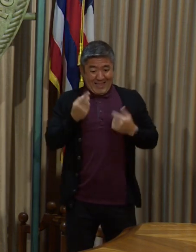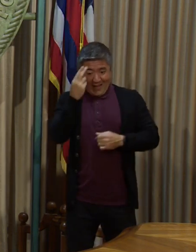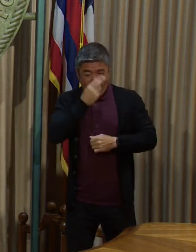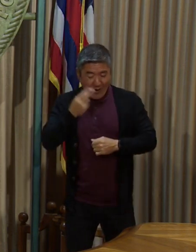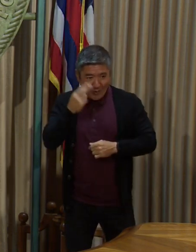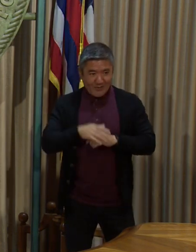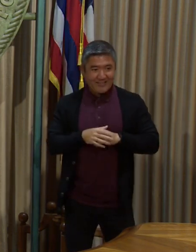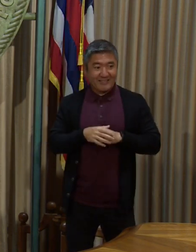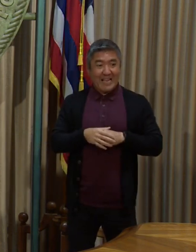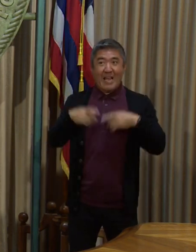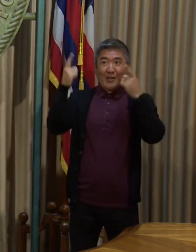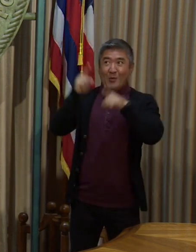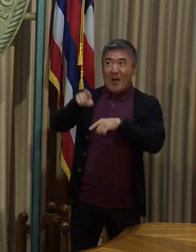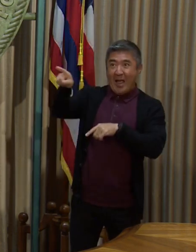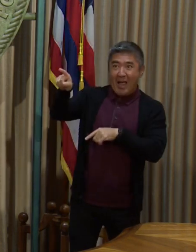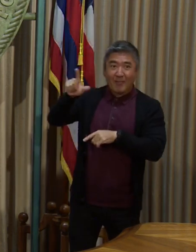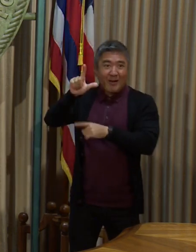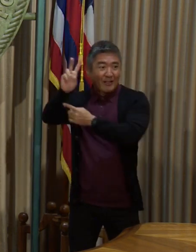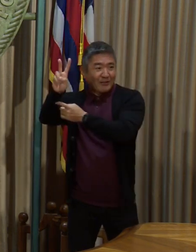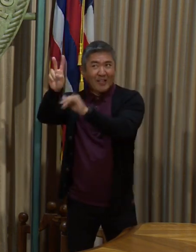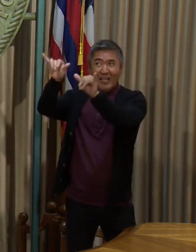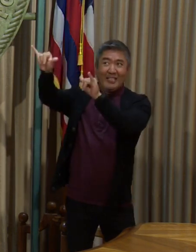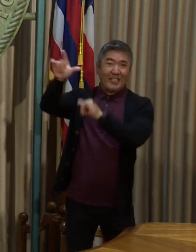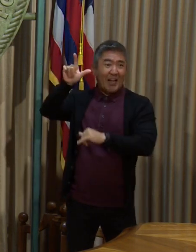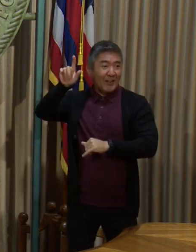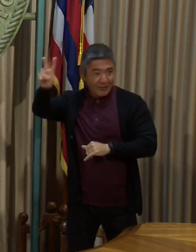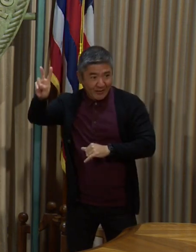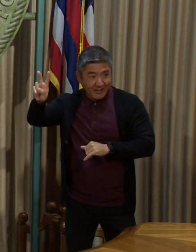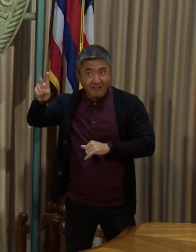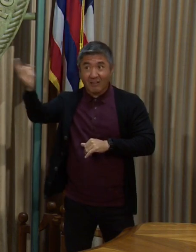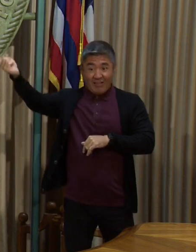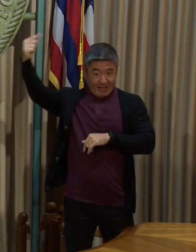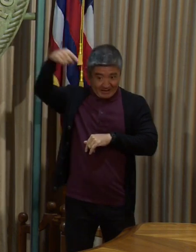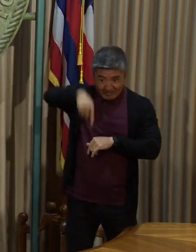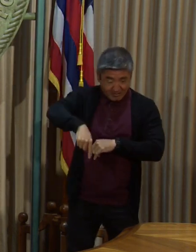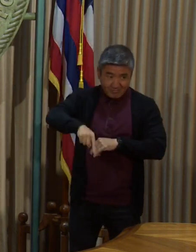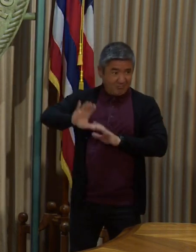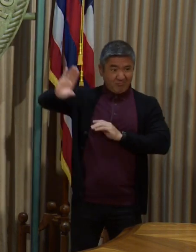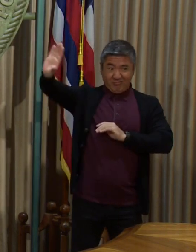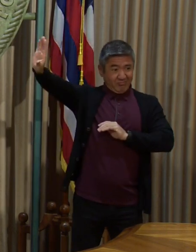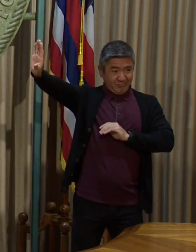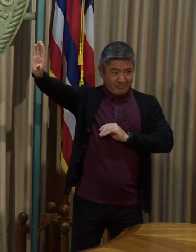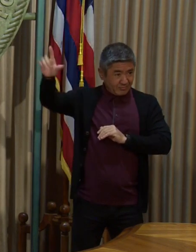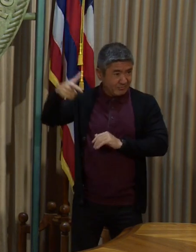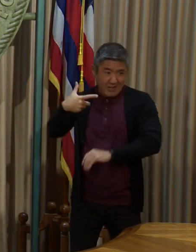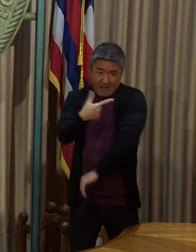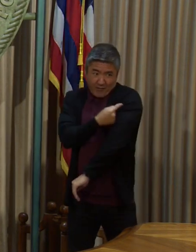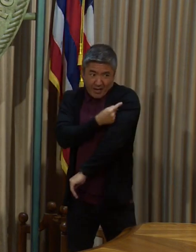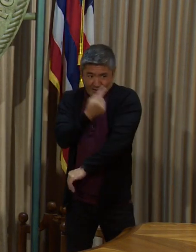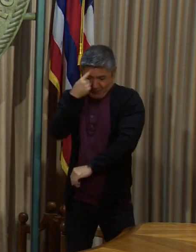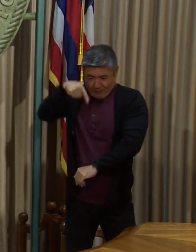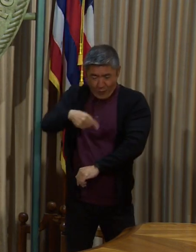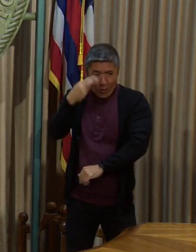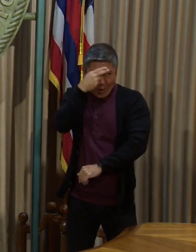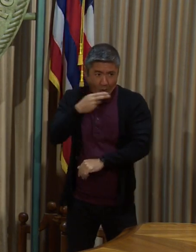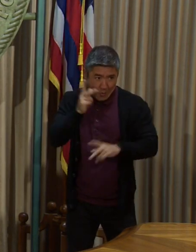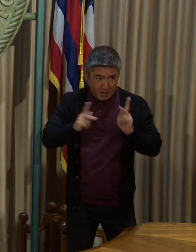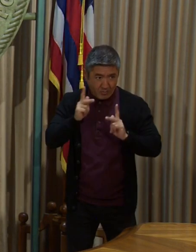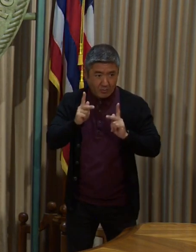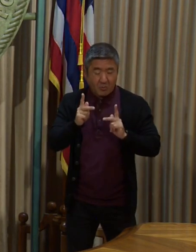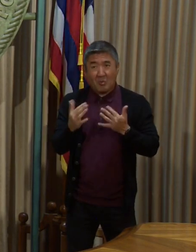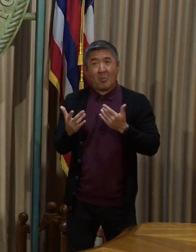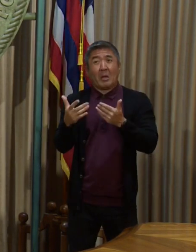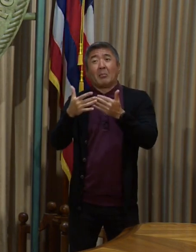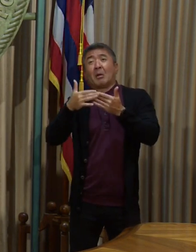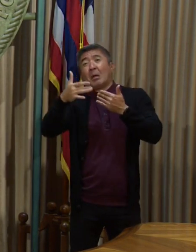in Vegas, but what happens in Hawaii is going to be our own vaccinating program, at least well into the summer and beyond once everyone who wants